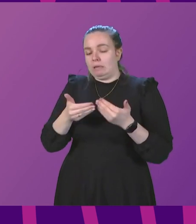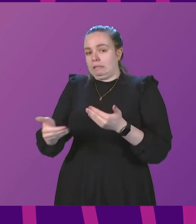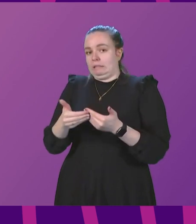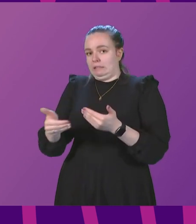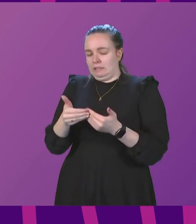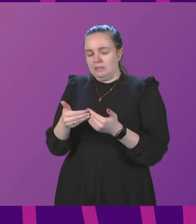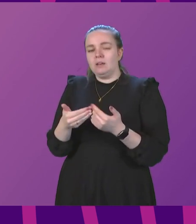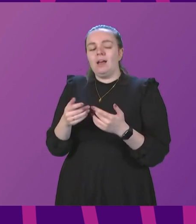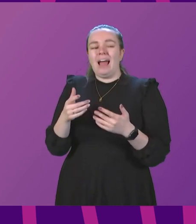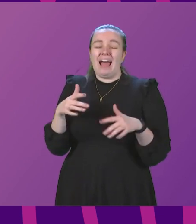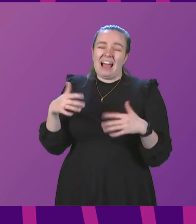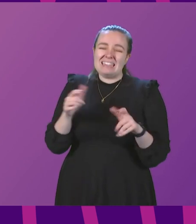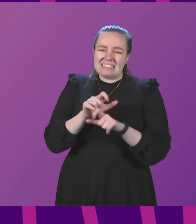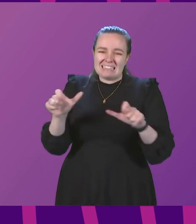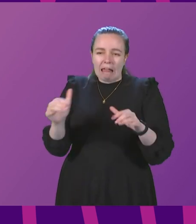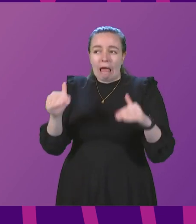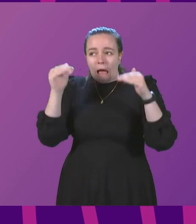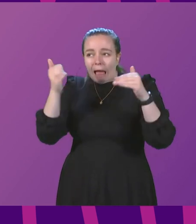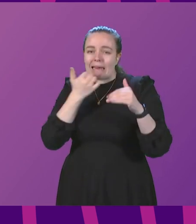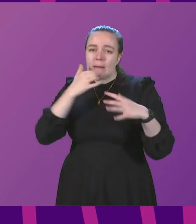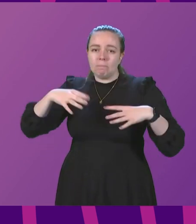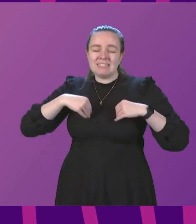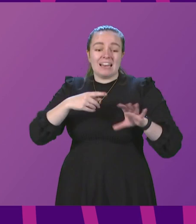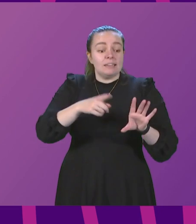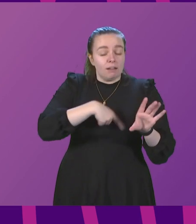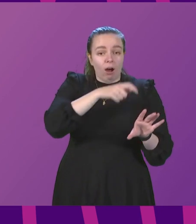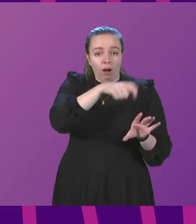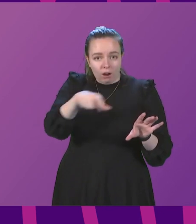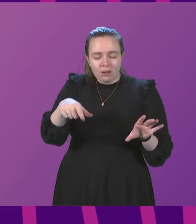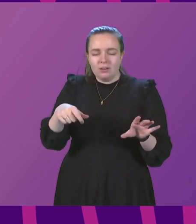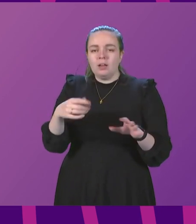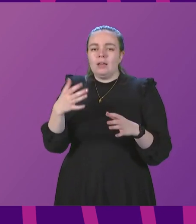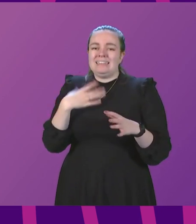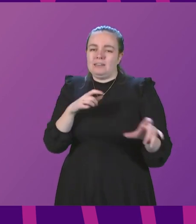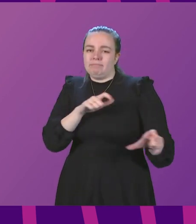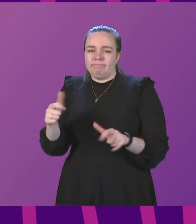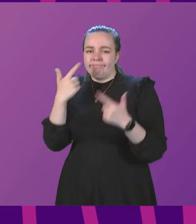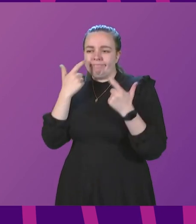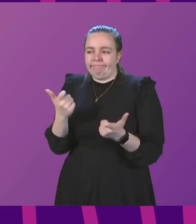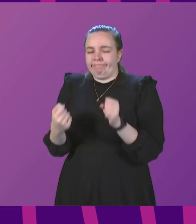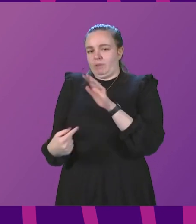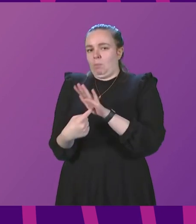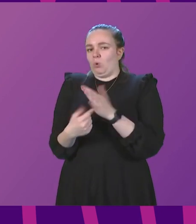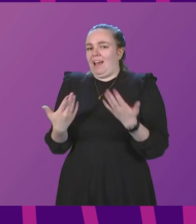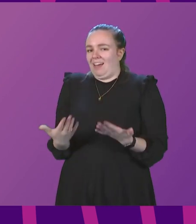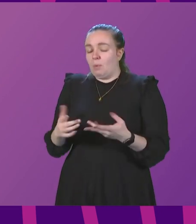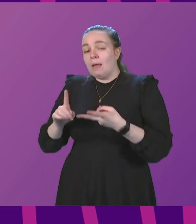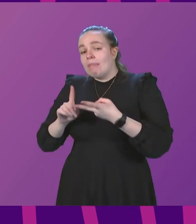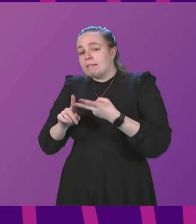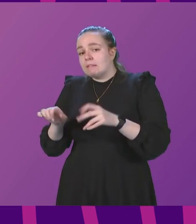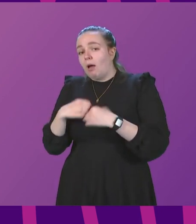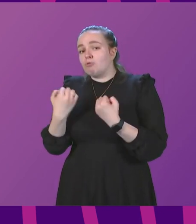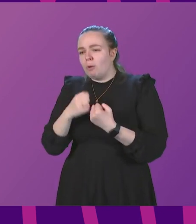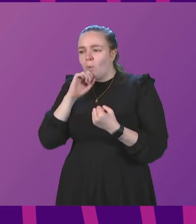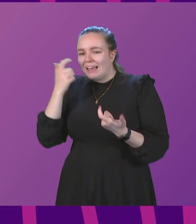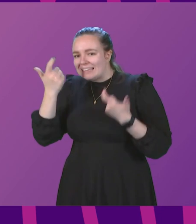and the relatively high levels of COVID in younger age groups, continued caution is prudent at this stage. The subgroup will consider the issue